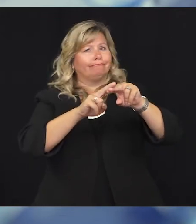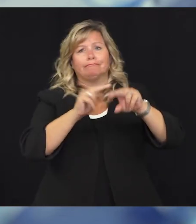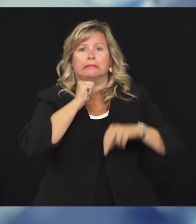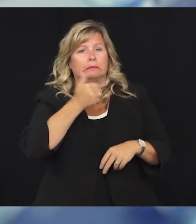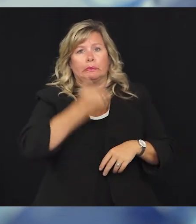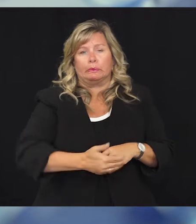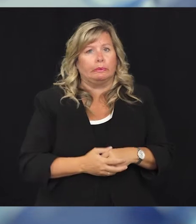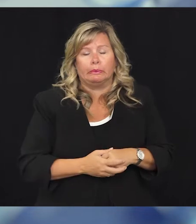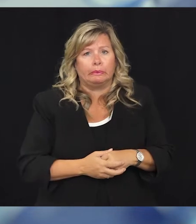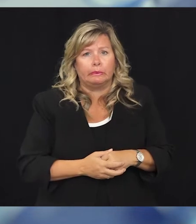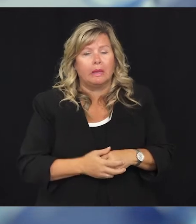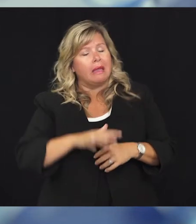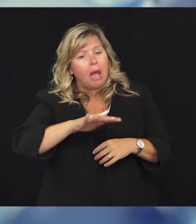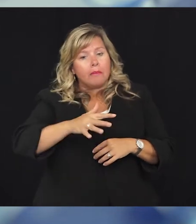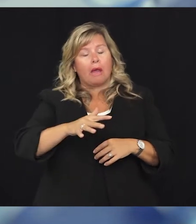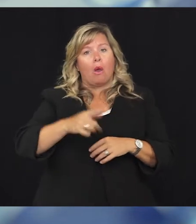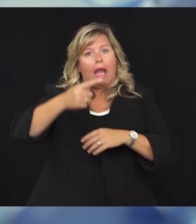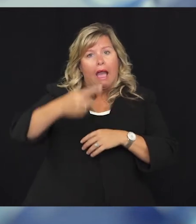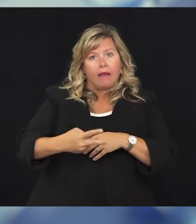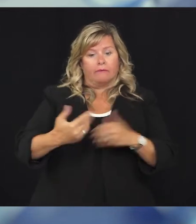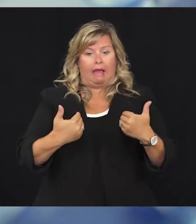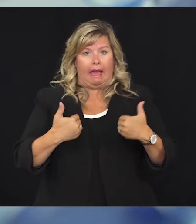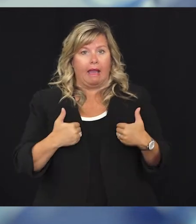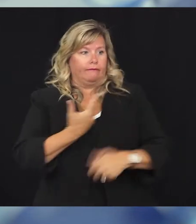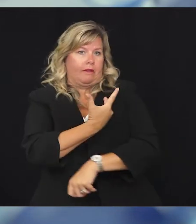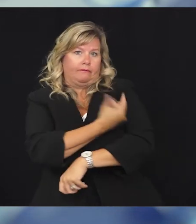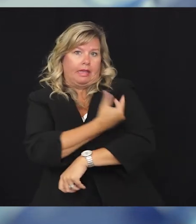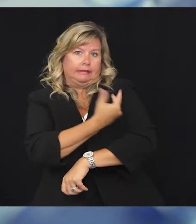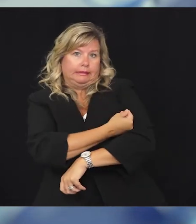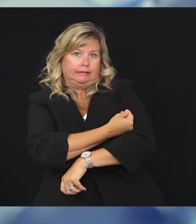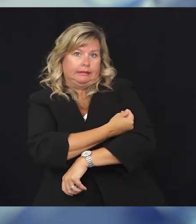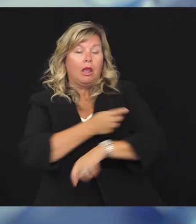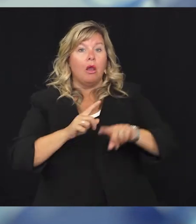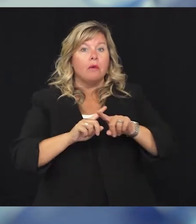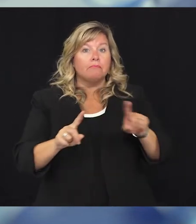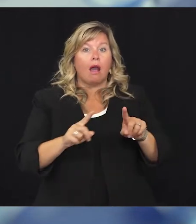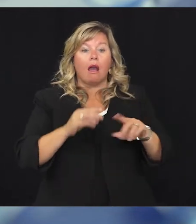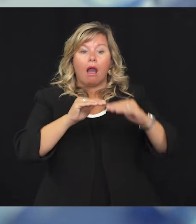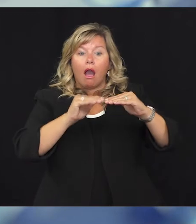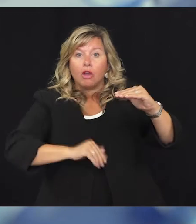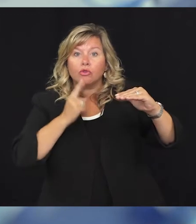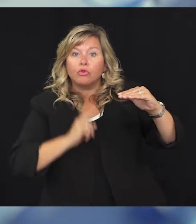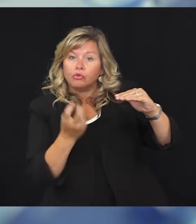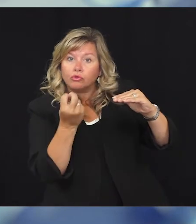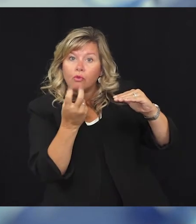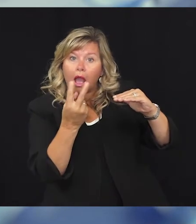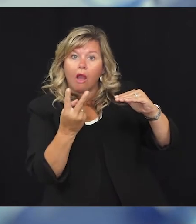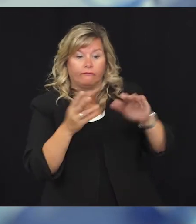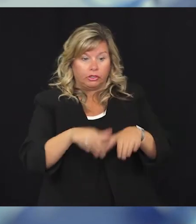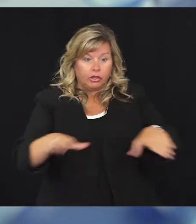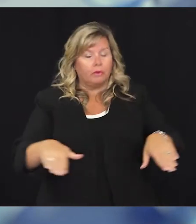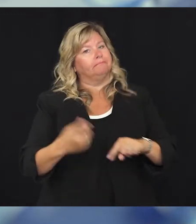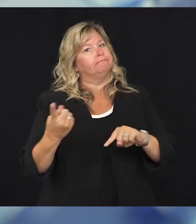approximately half of all county residents are vaccinated for COVID-19, no children under the age of 12